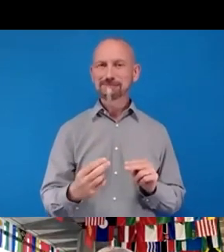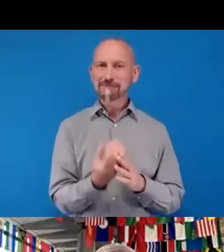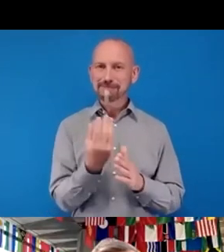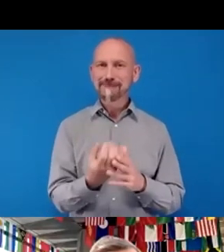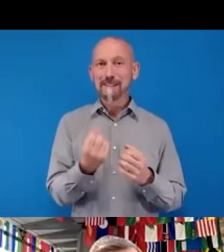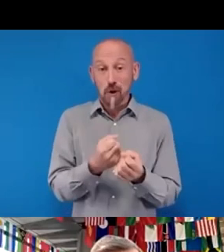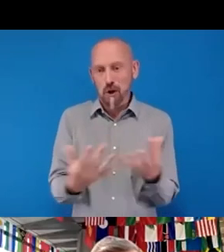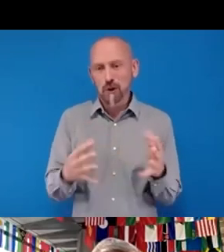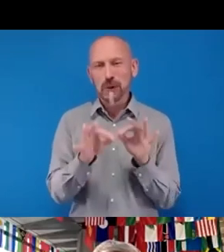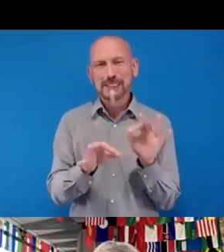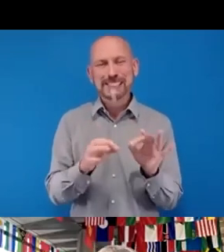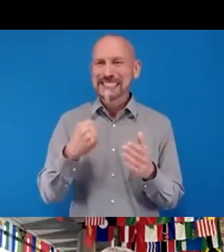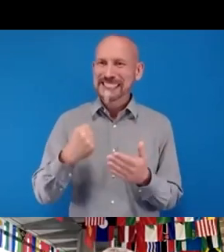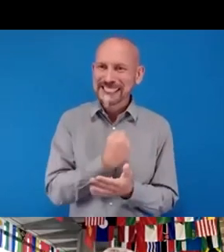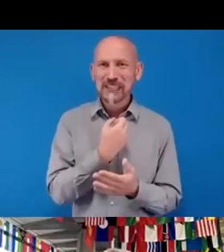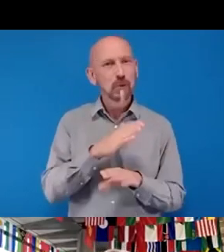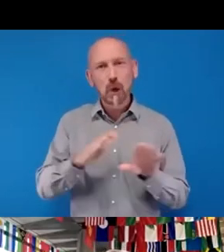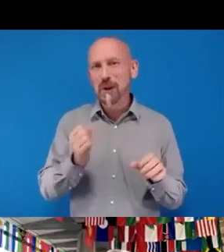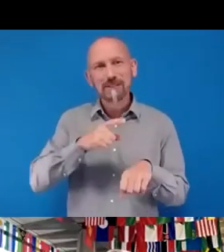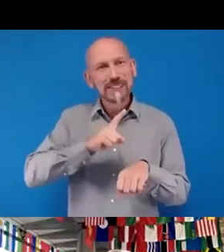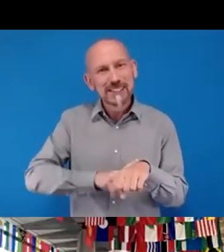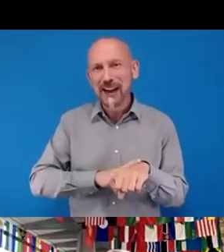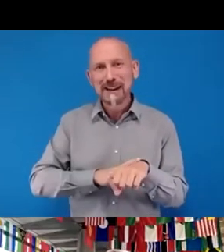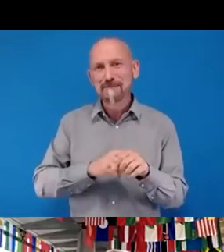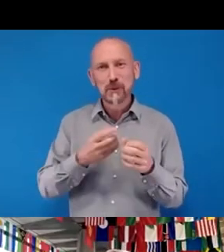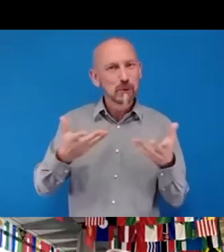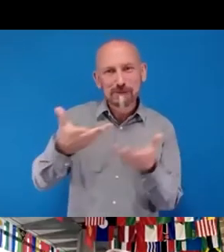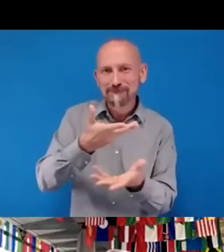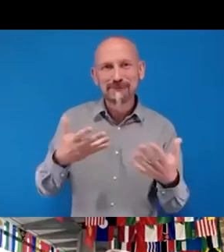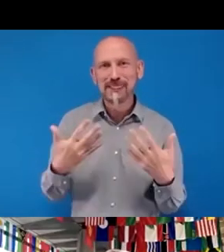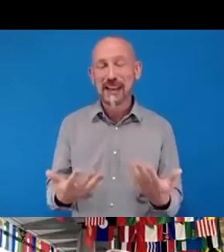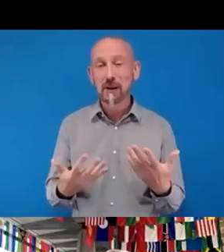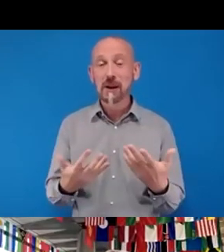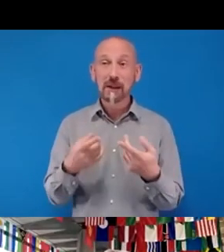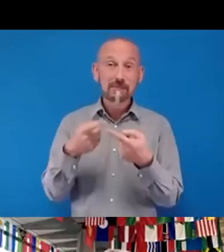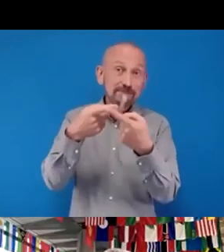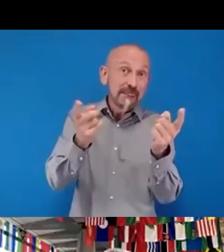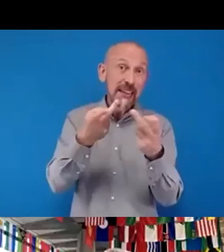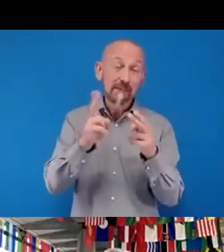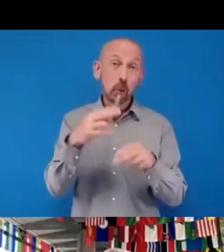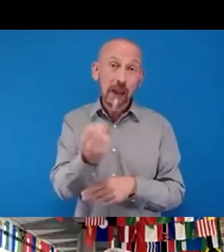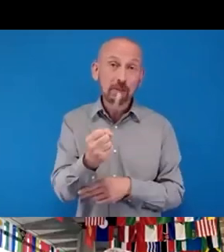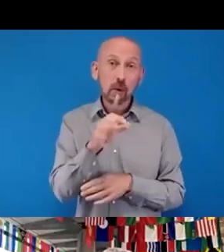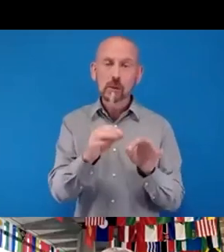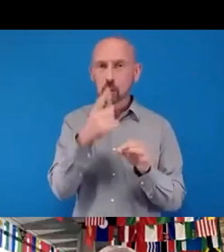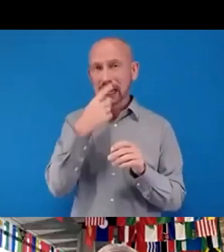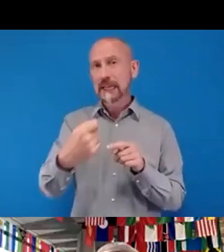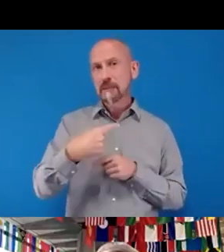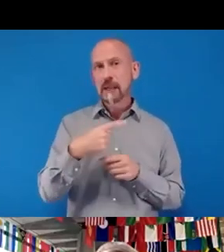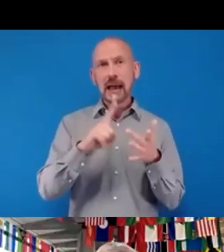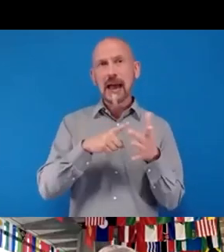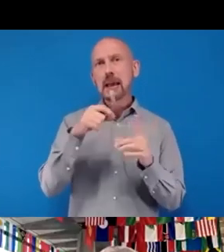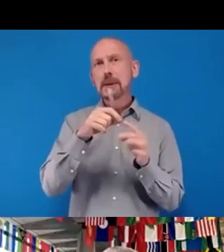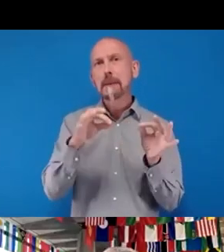go through those questions. But if you have any, you are able to email IAPB events and we'll